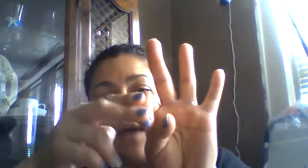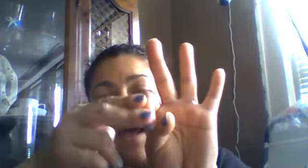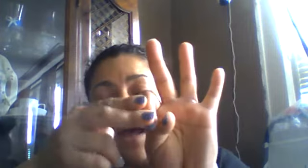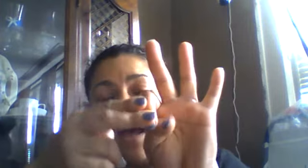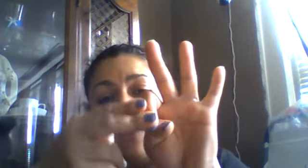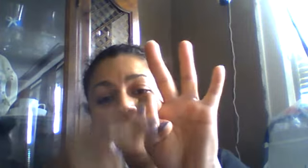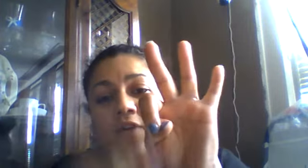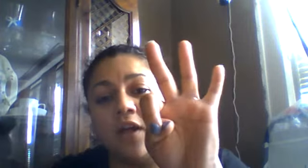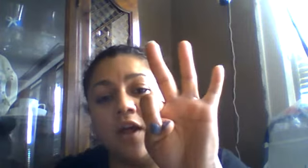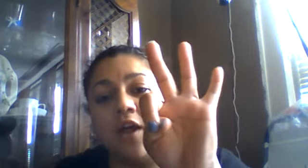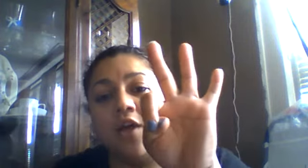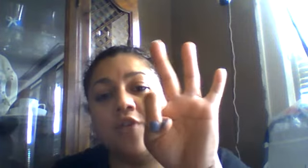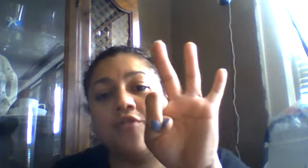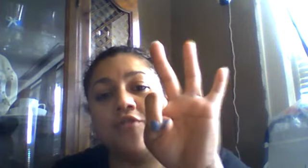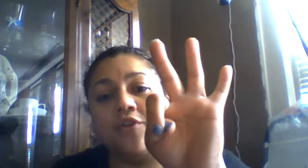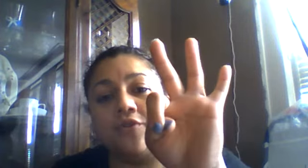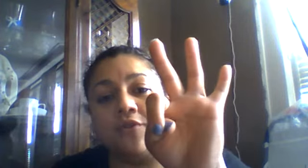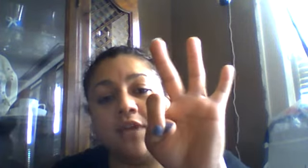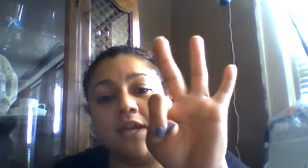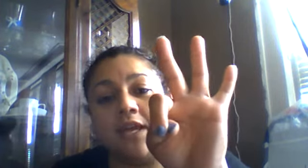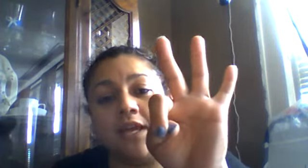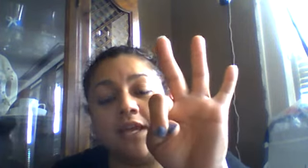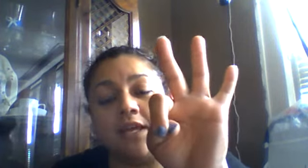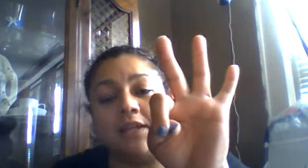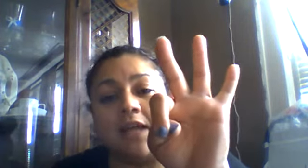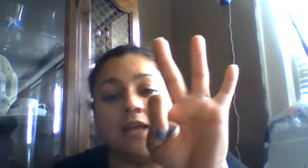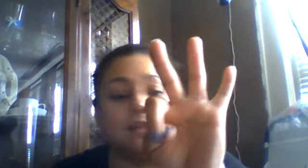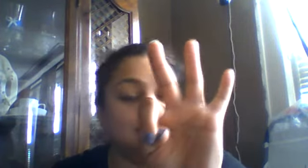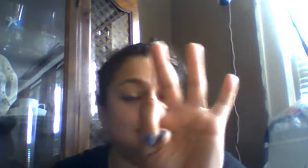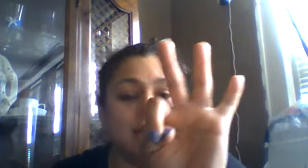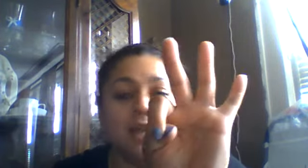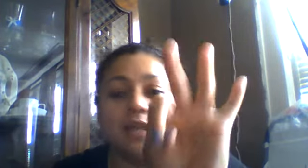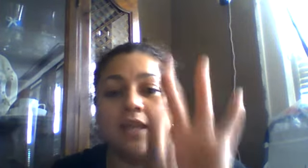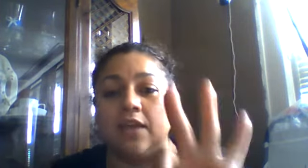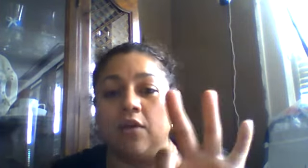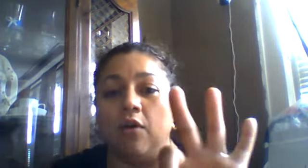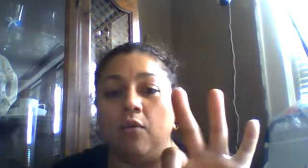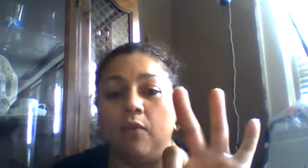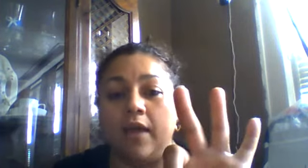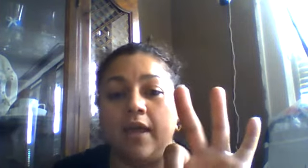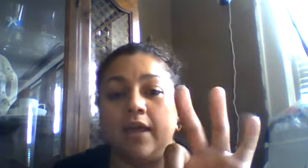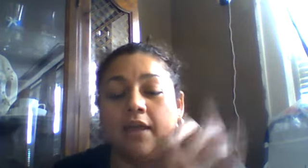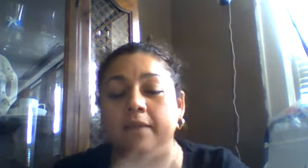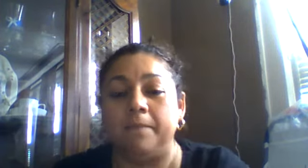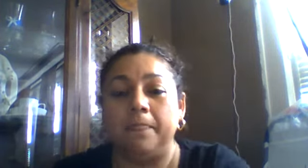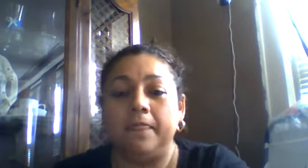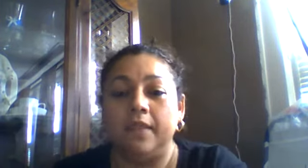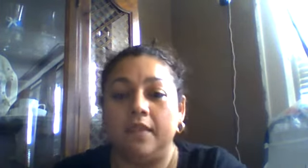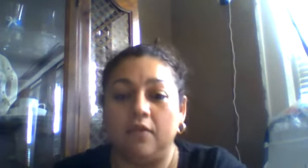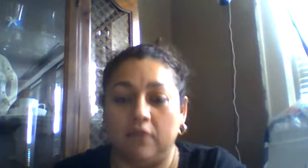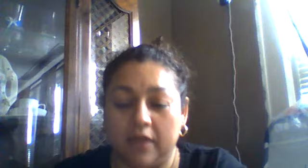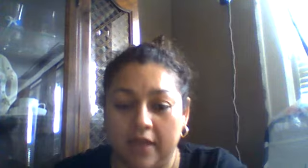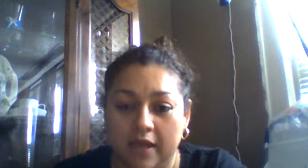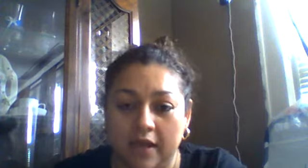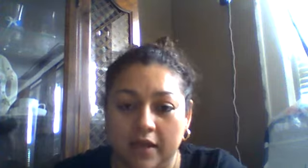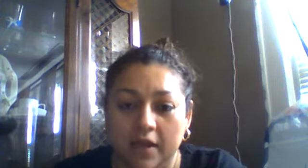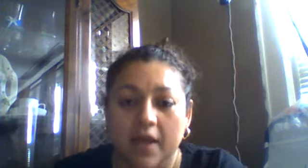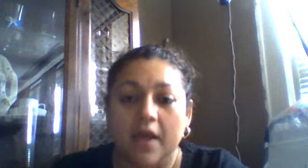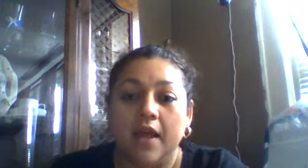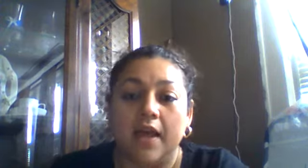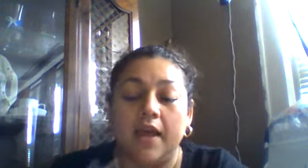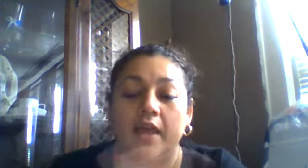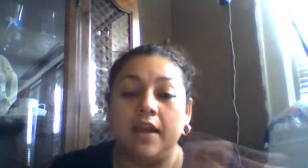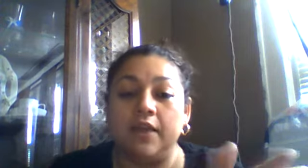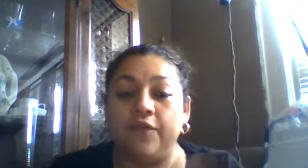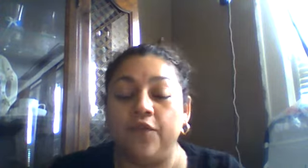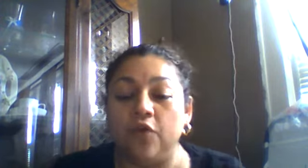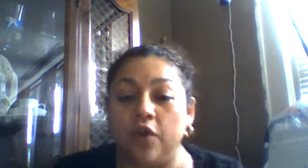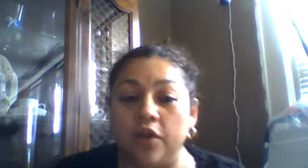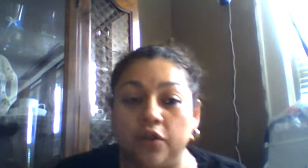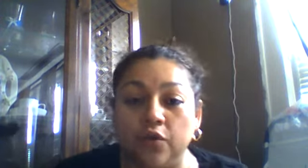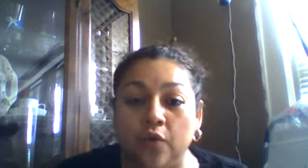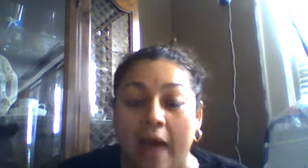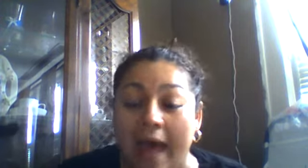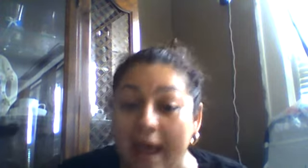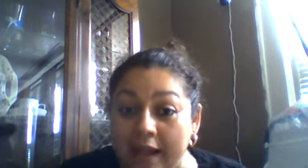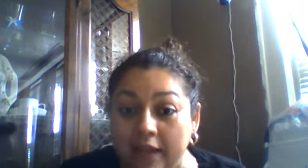have three. That's taking away. Okay, and if you're going to do adding,